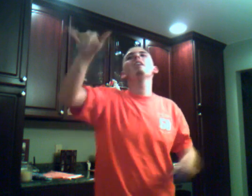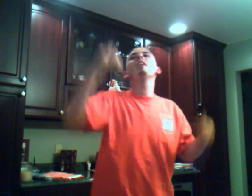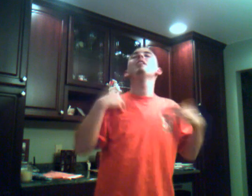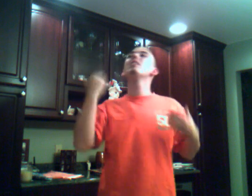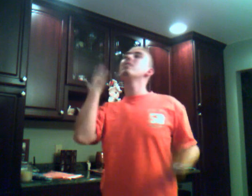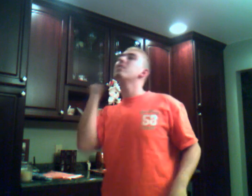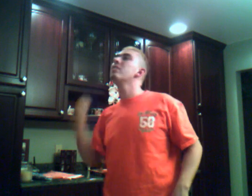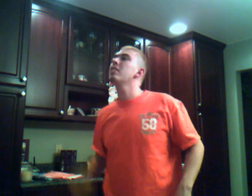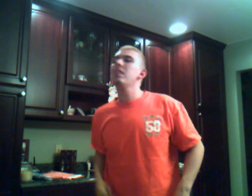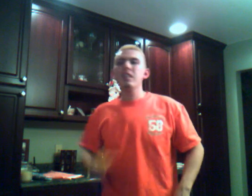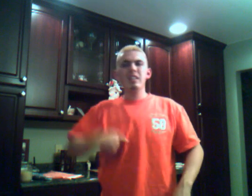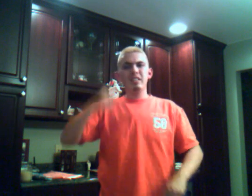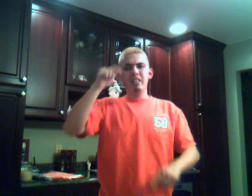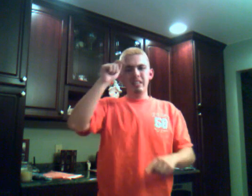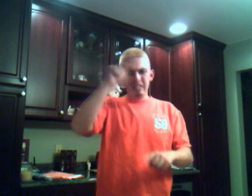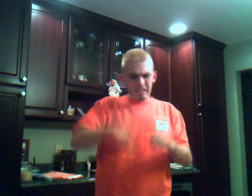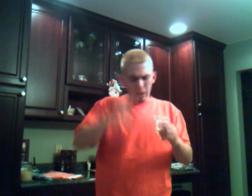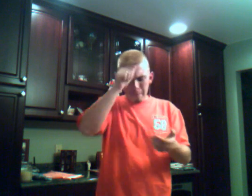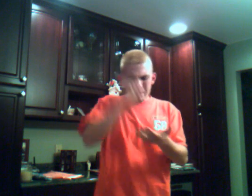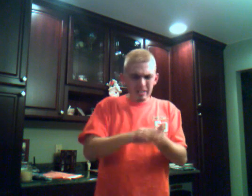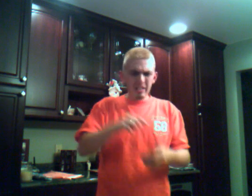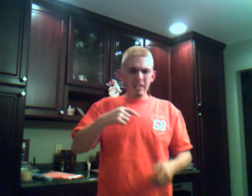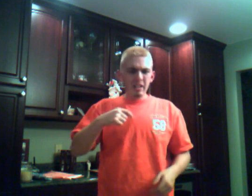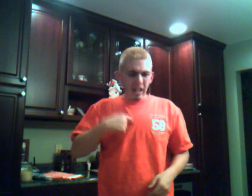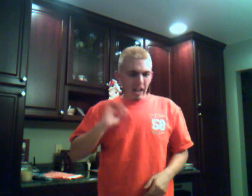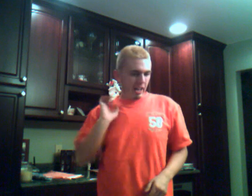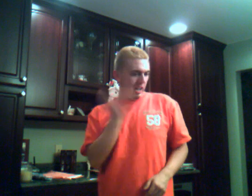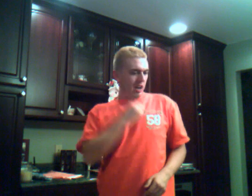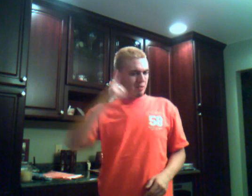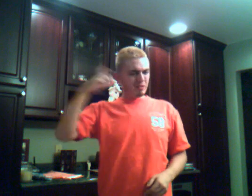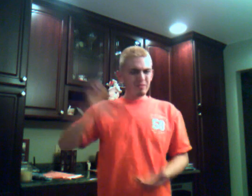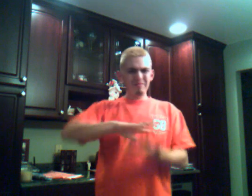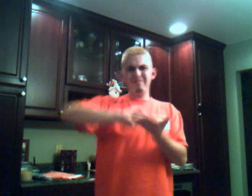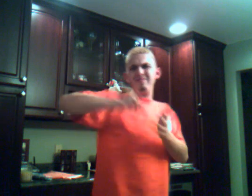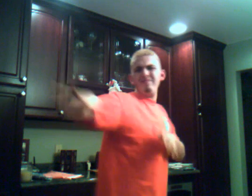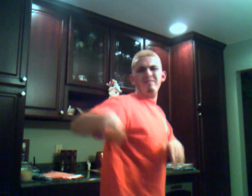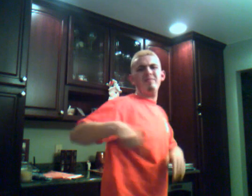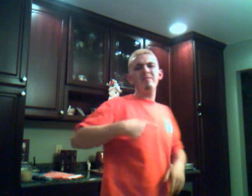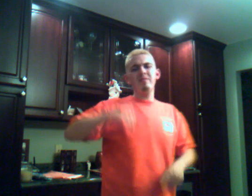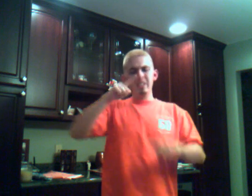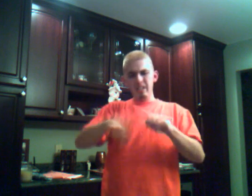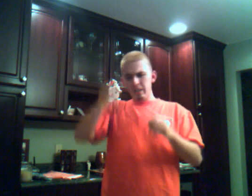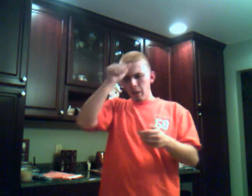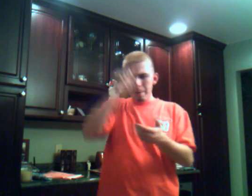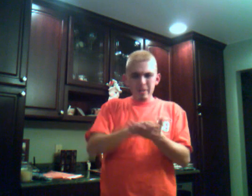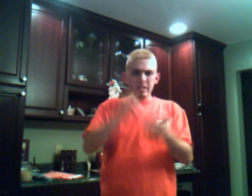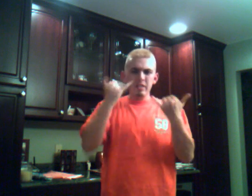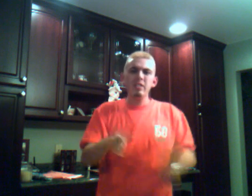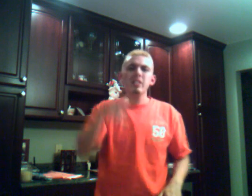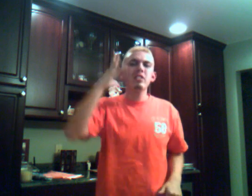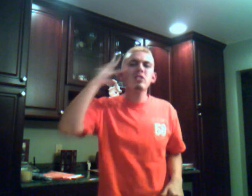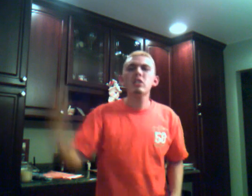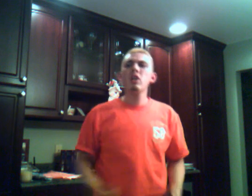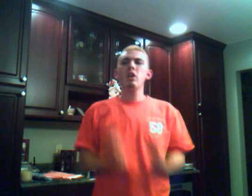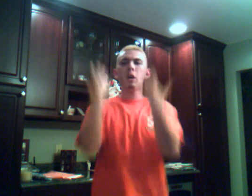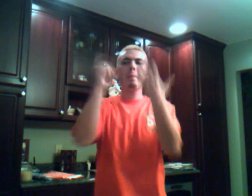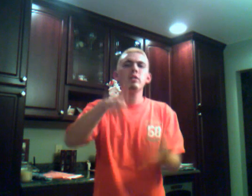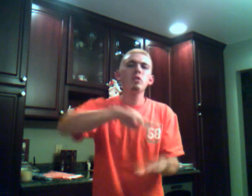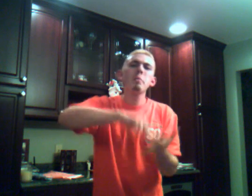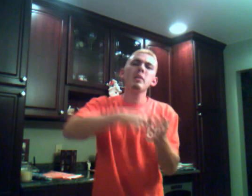I'm ask for a second chance Since remain near the air for